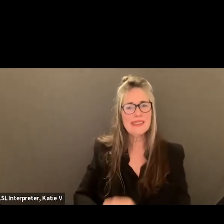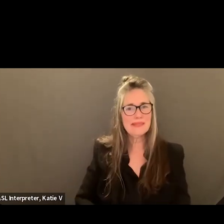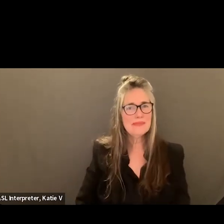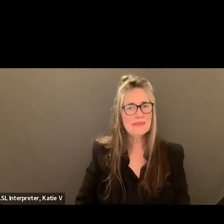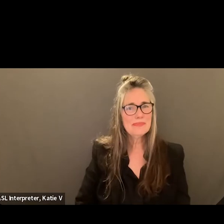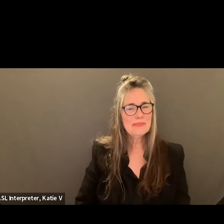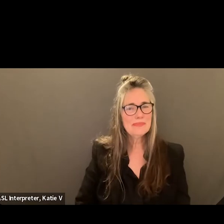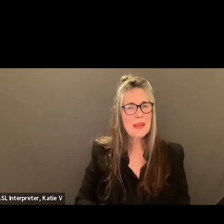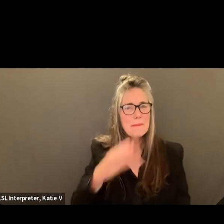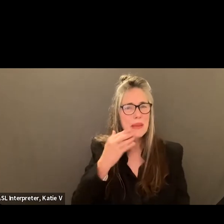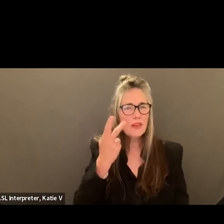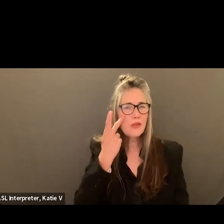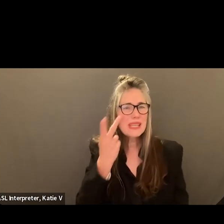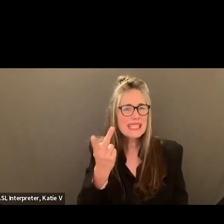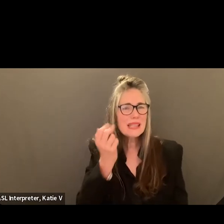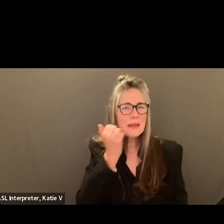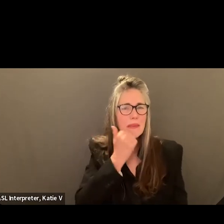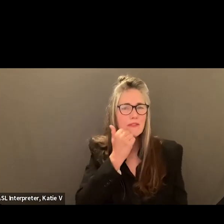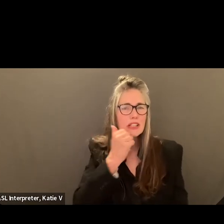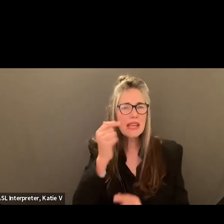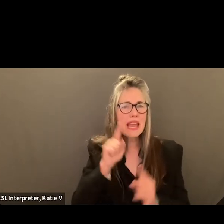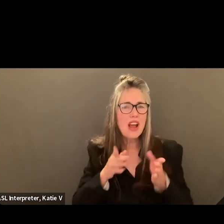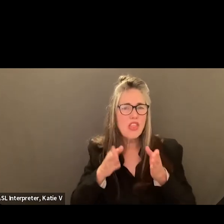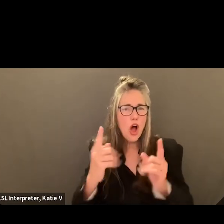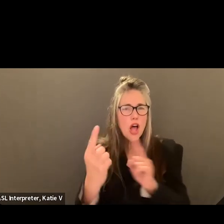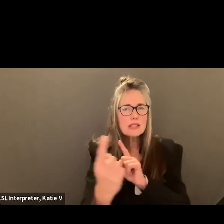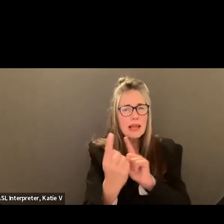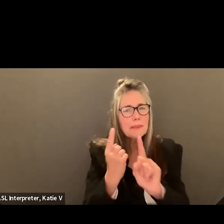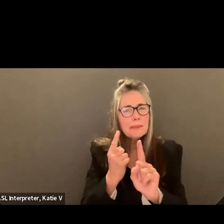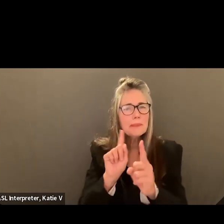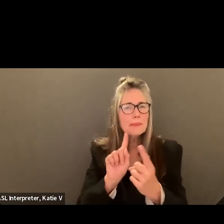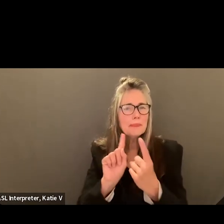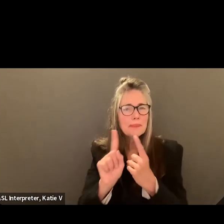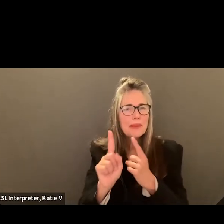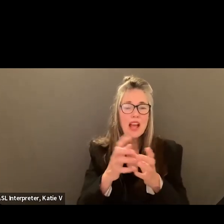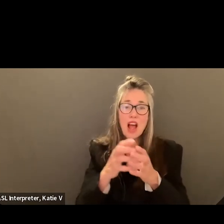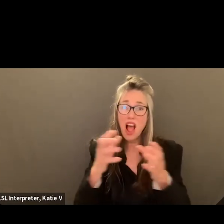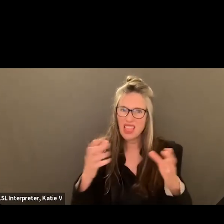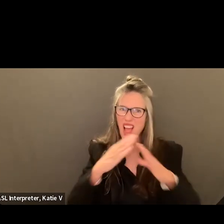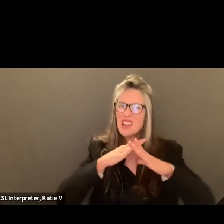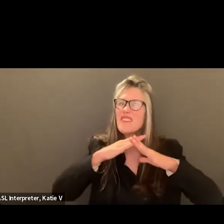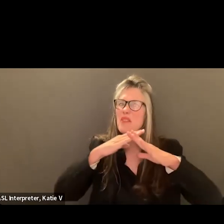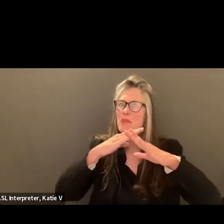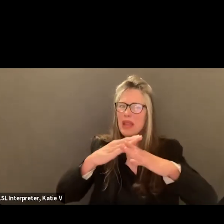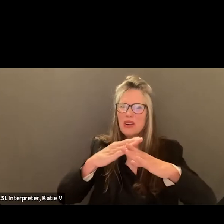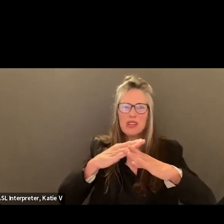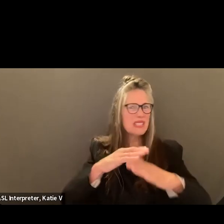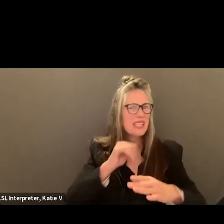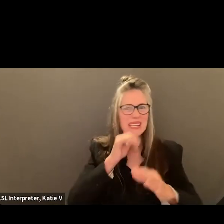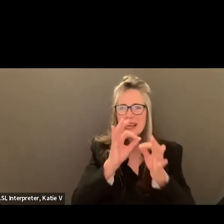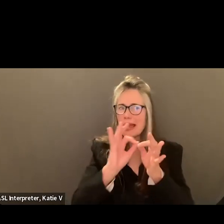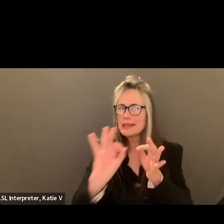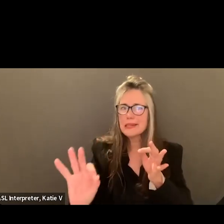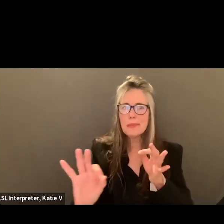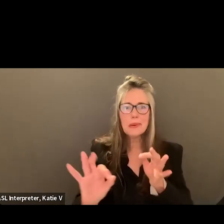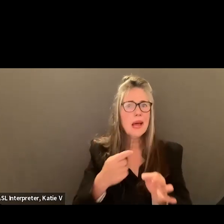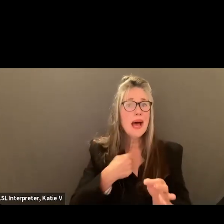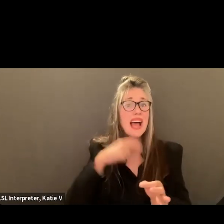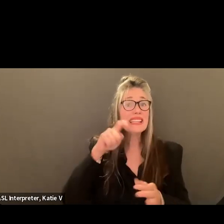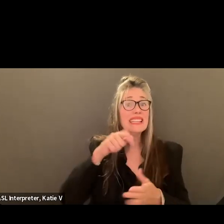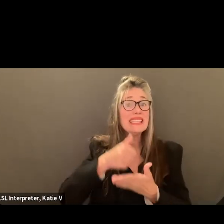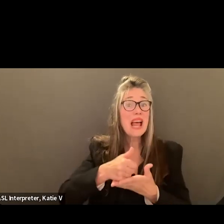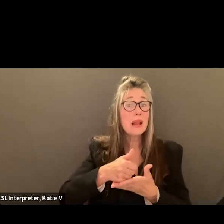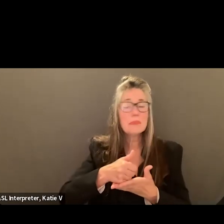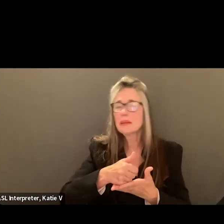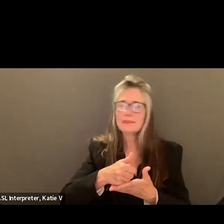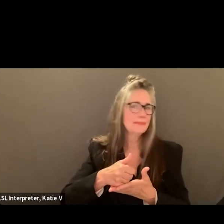I just wanted to include the student perspective that there are a lot of barriers and it's not as simple as saying I need to get help. I need to